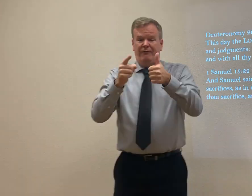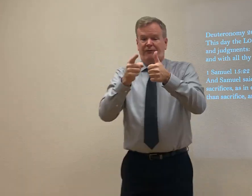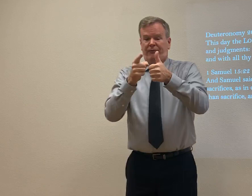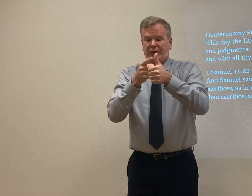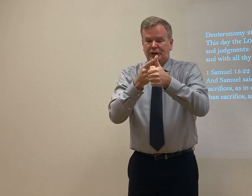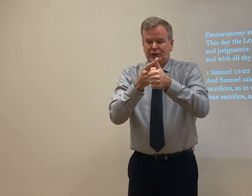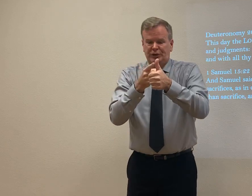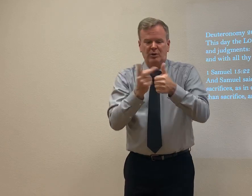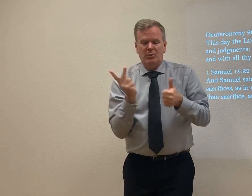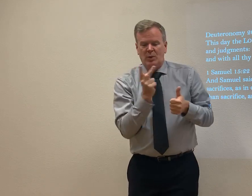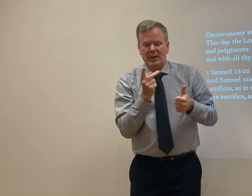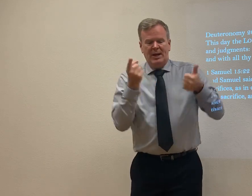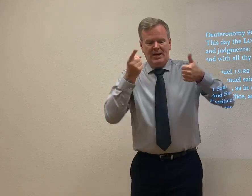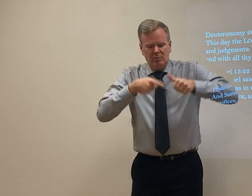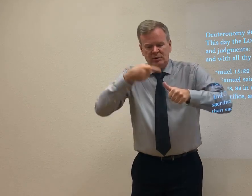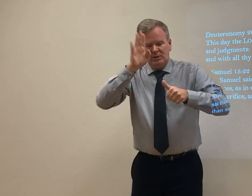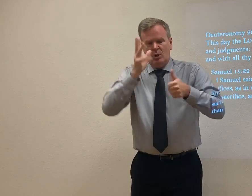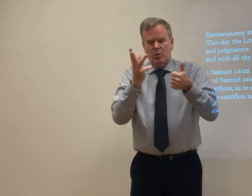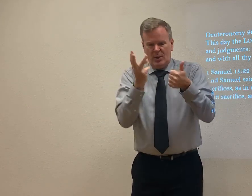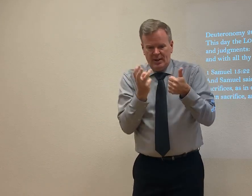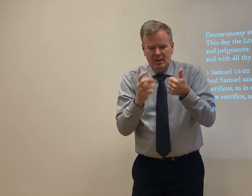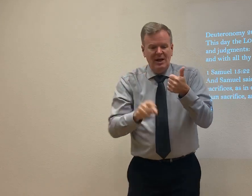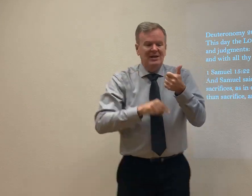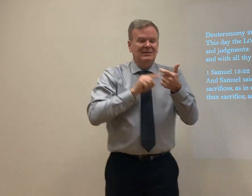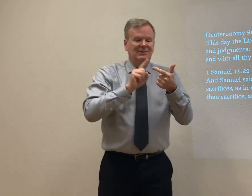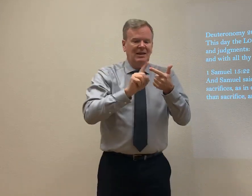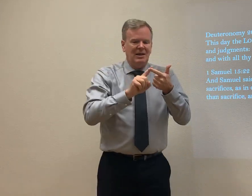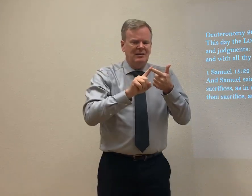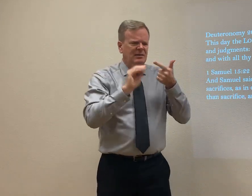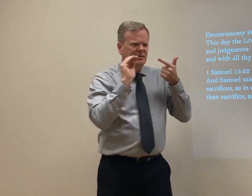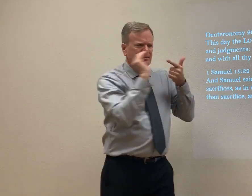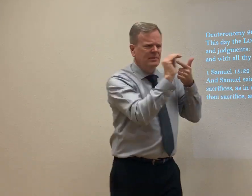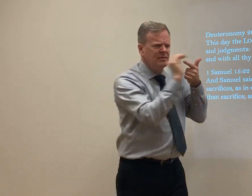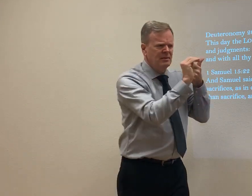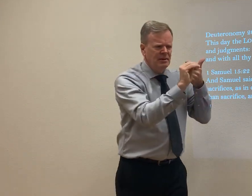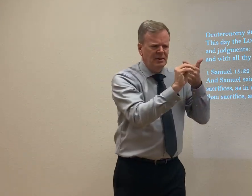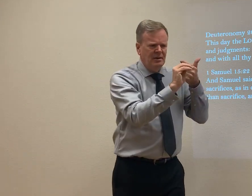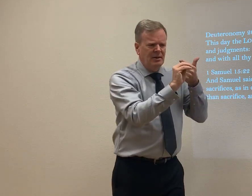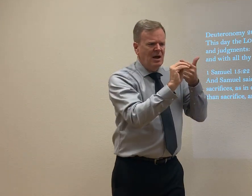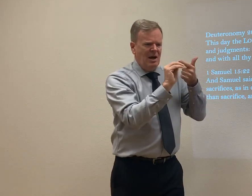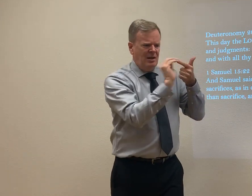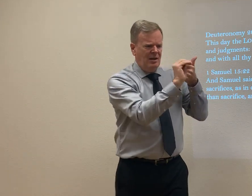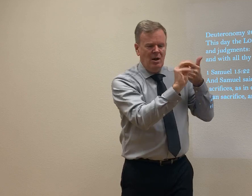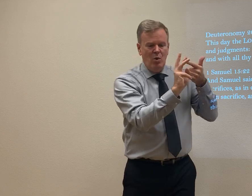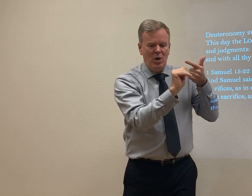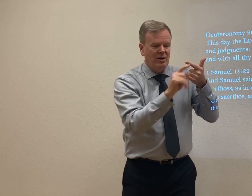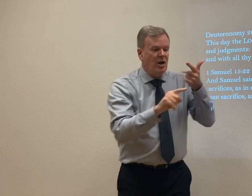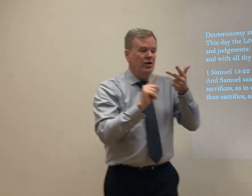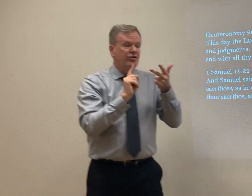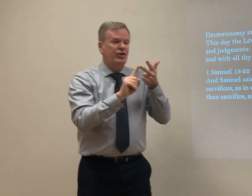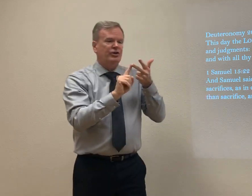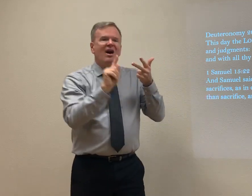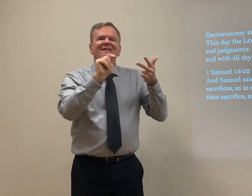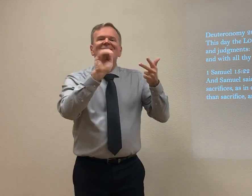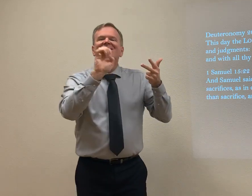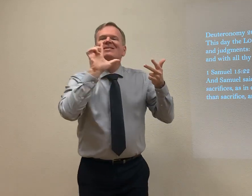And the first, they agreed, hey, yes, God's will. Second time, he comes up with the pastor and says, hey. Third time,